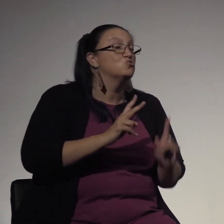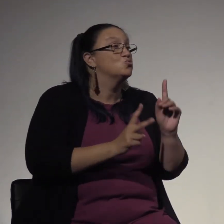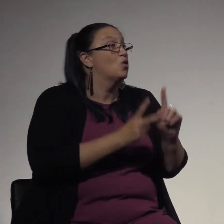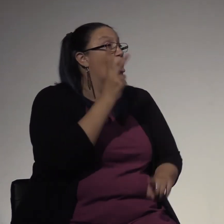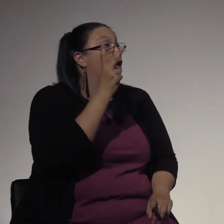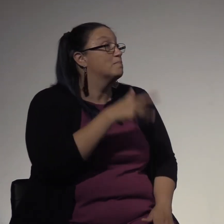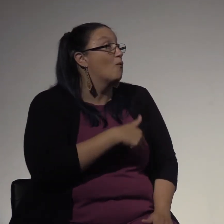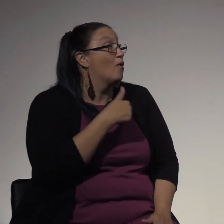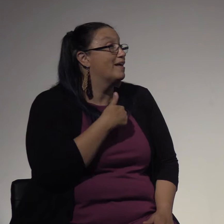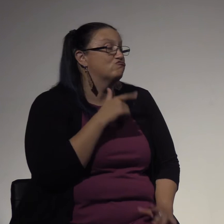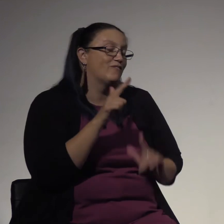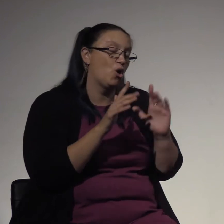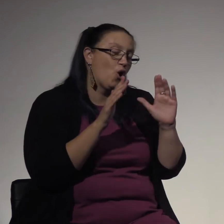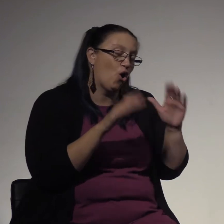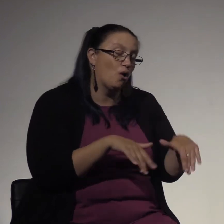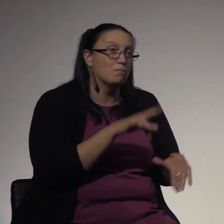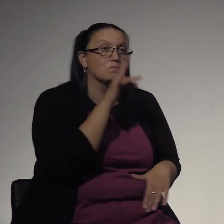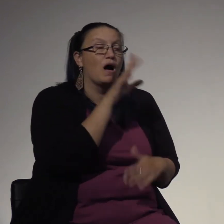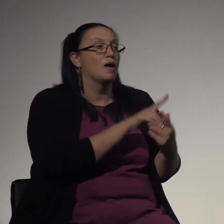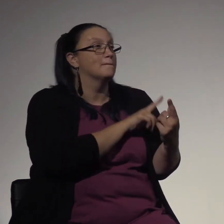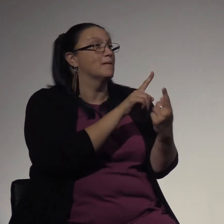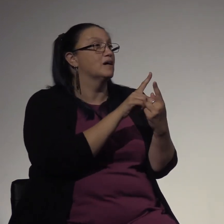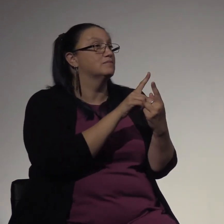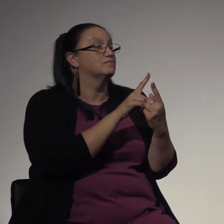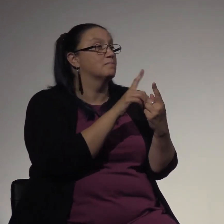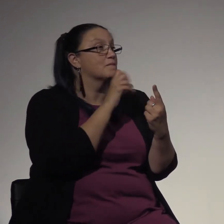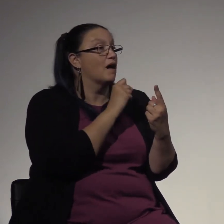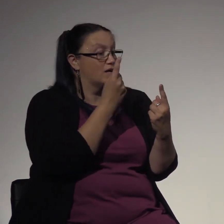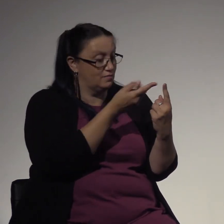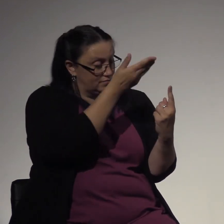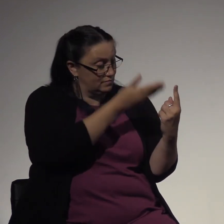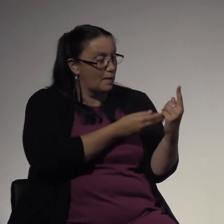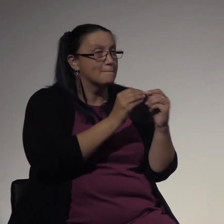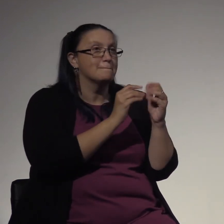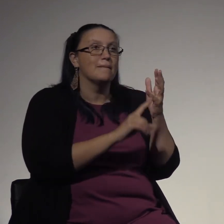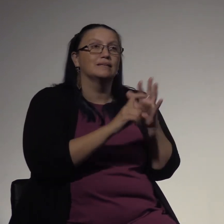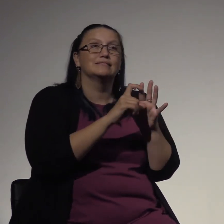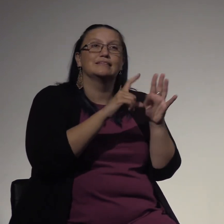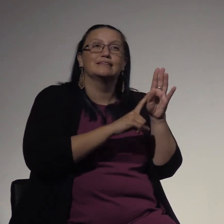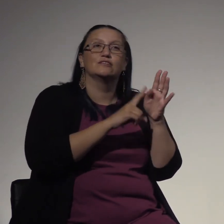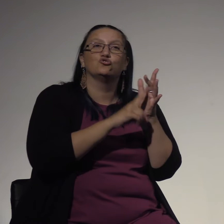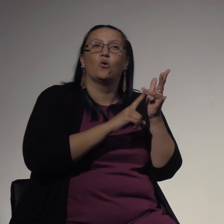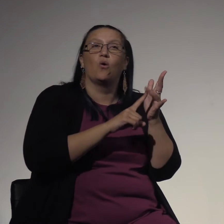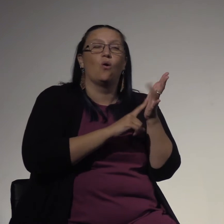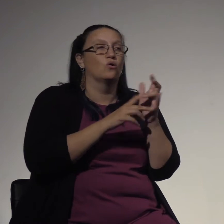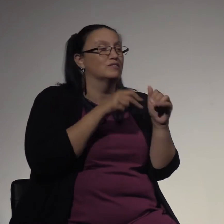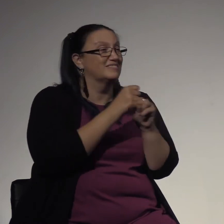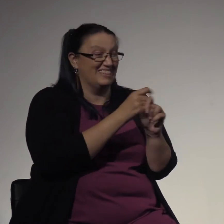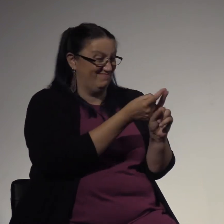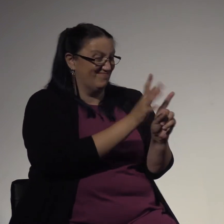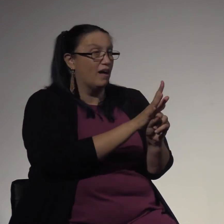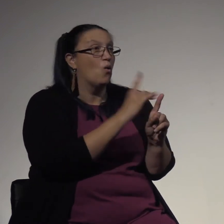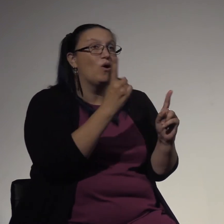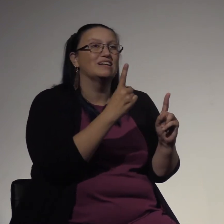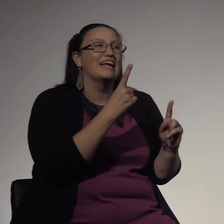of Bubby Joe Long, a serial killer who has littered the dead bodies of 10 women across the state of